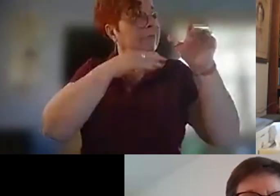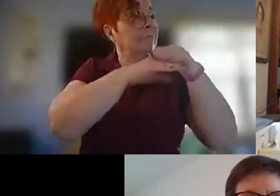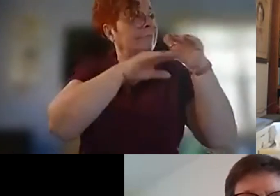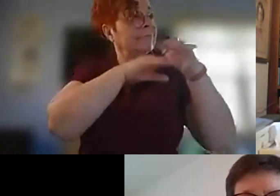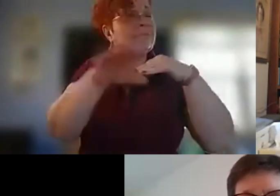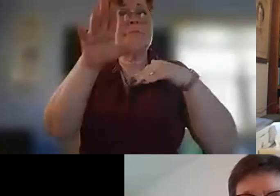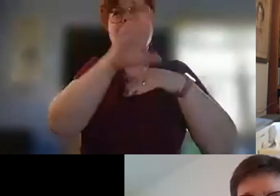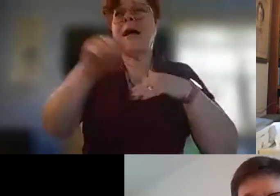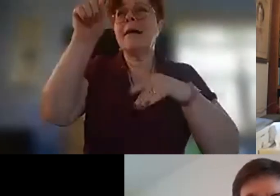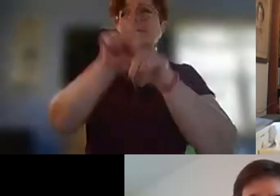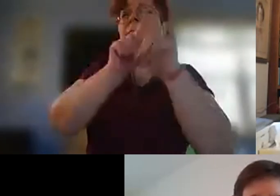star deaths